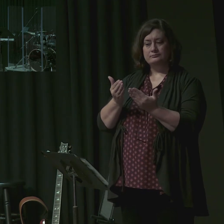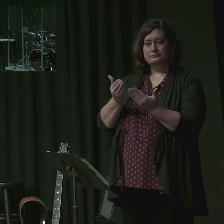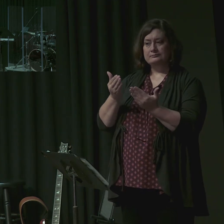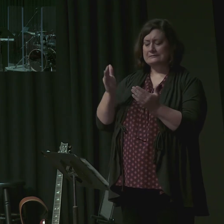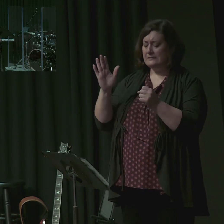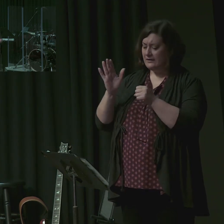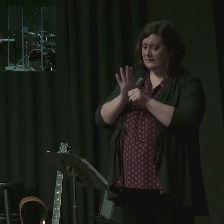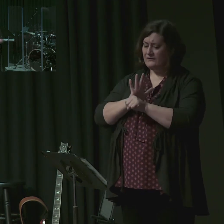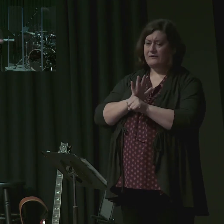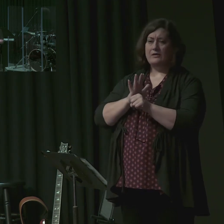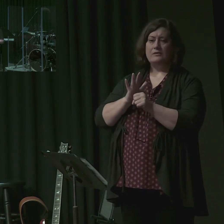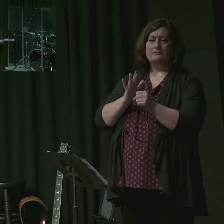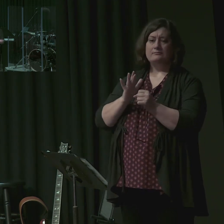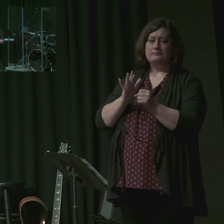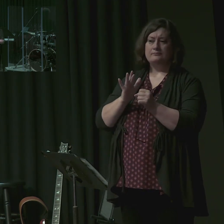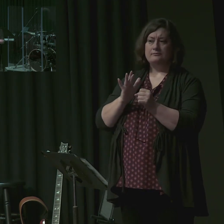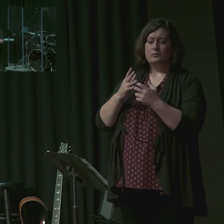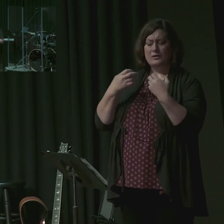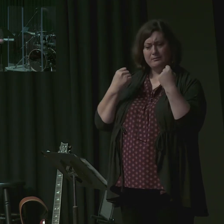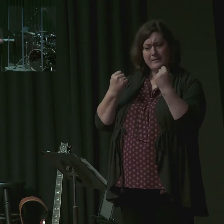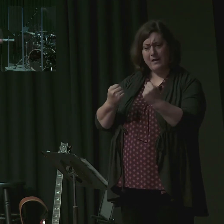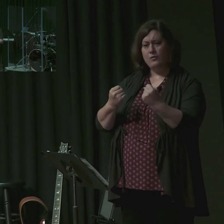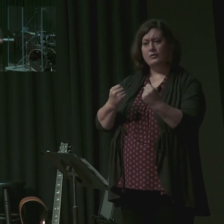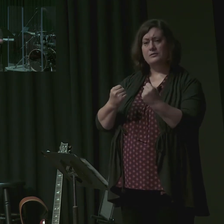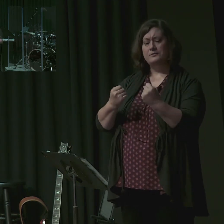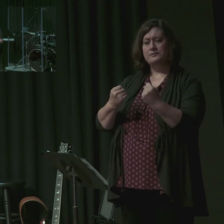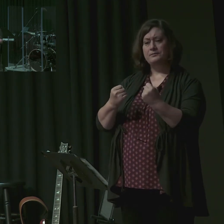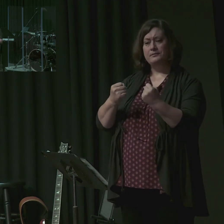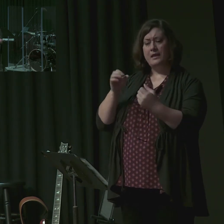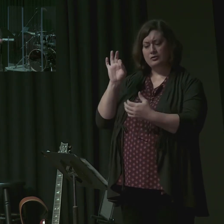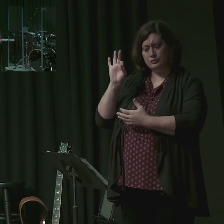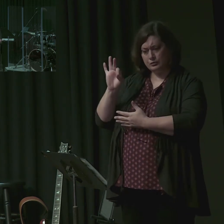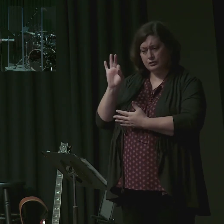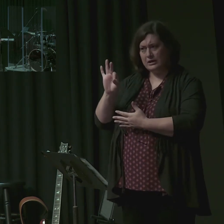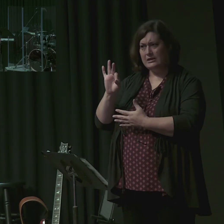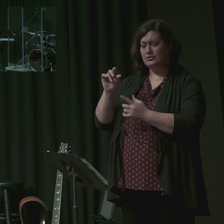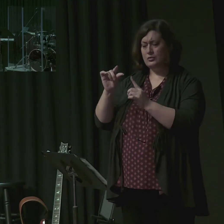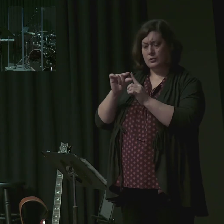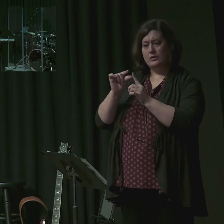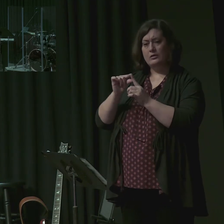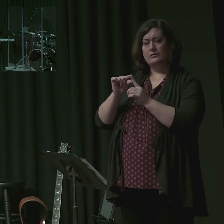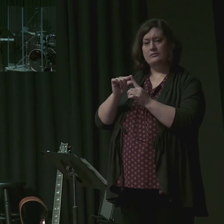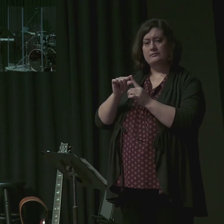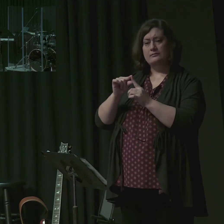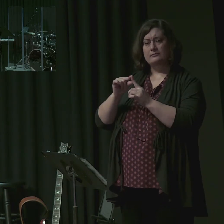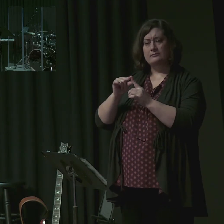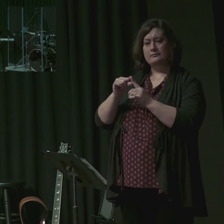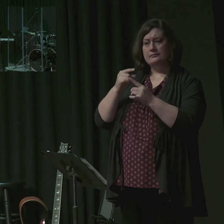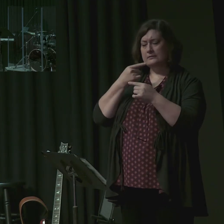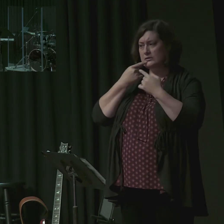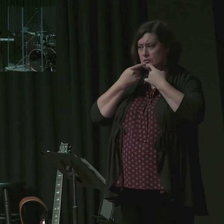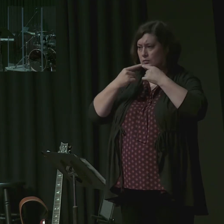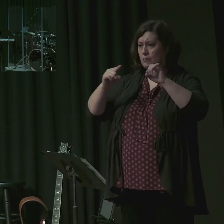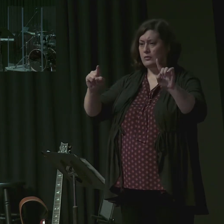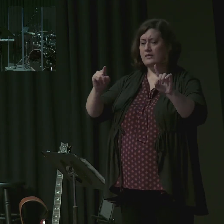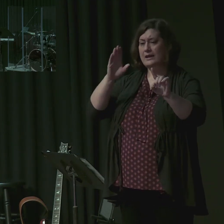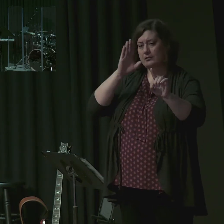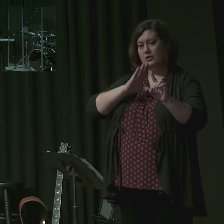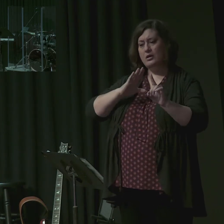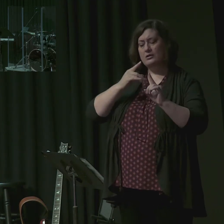with a powerful clarion call to preach the Word, to proclaim God's truth, to teach the